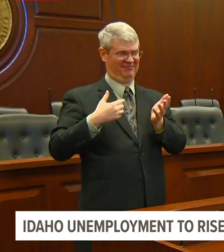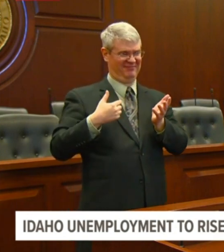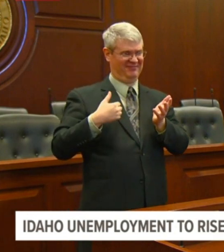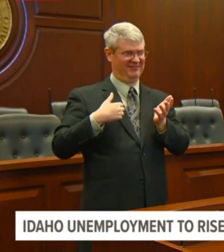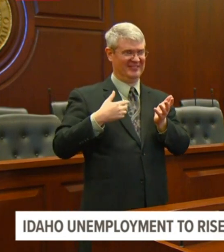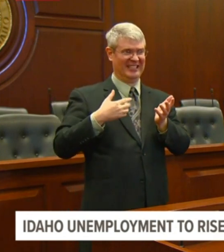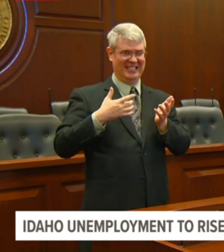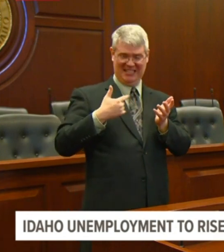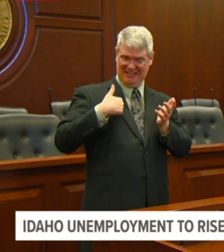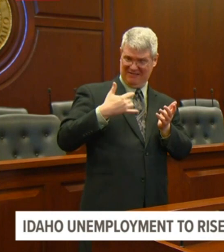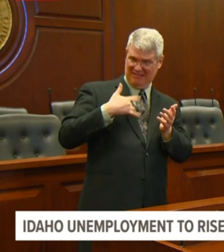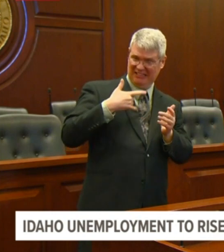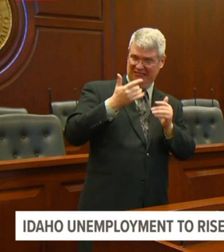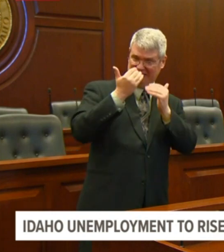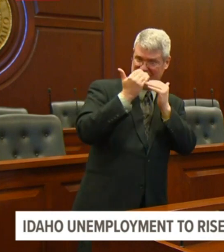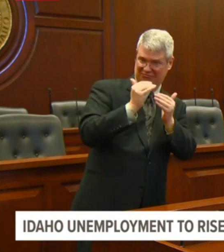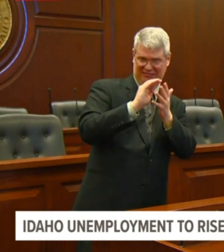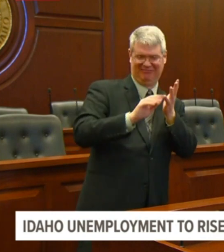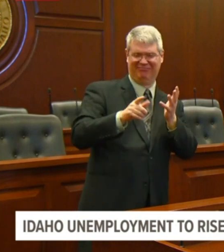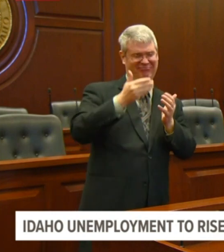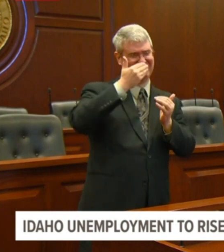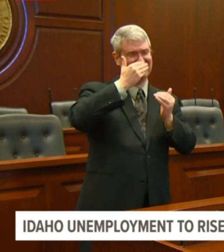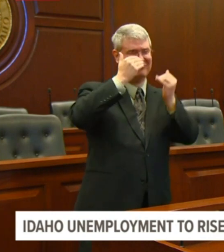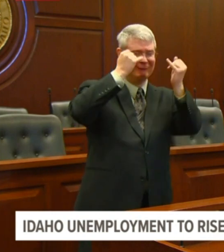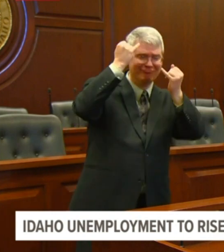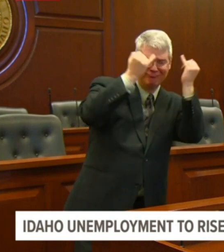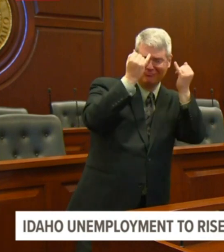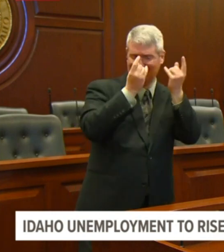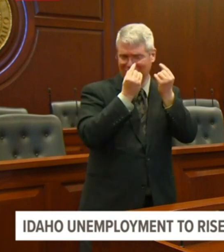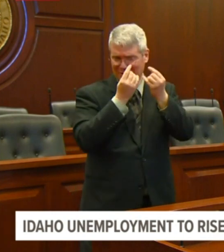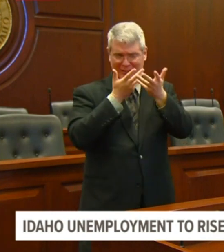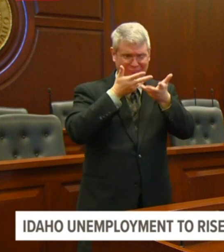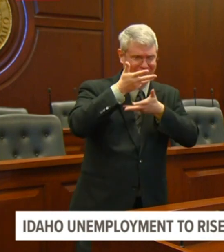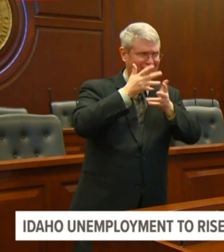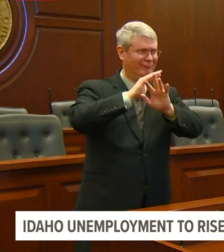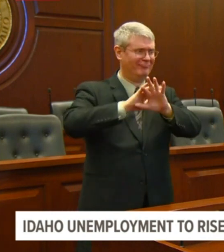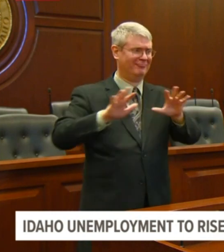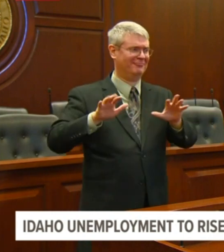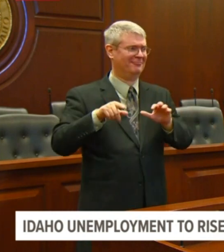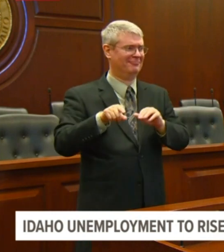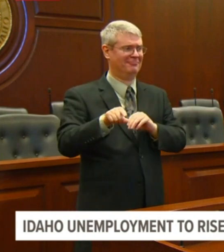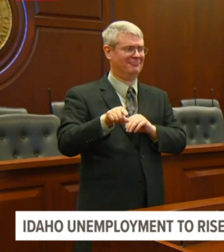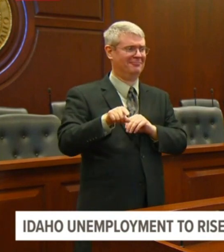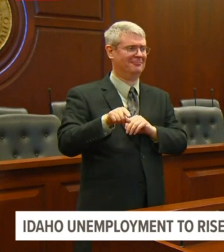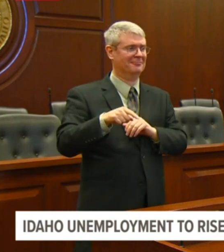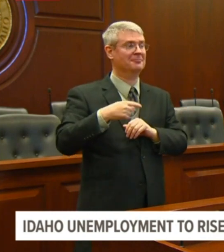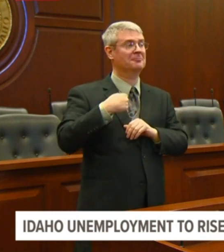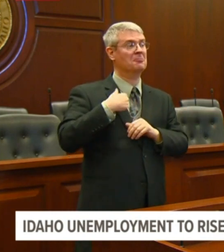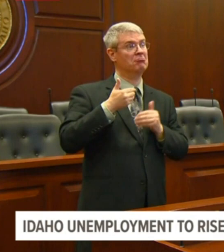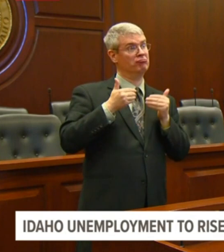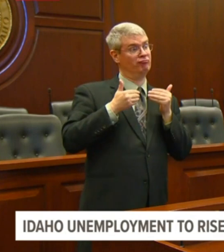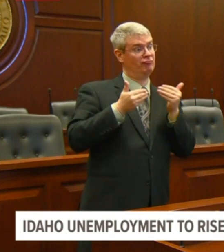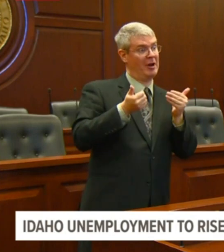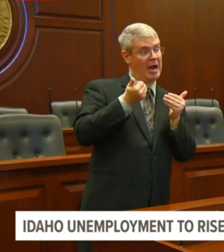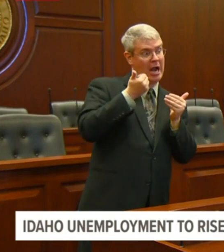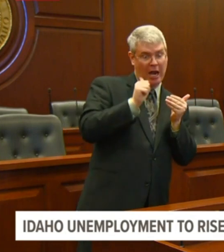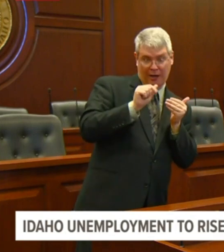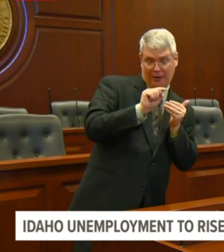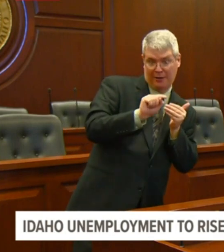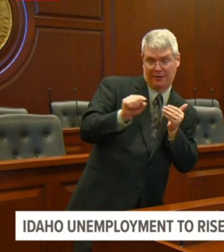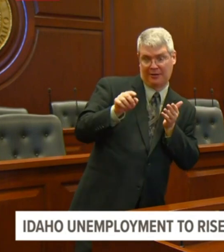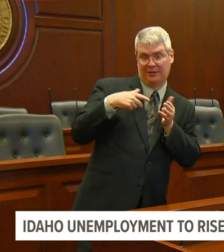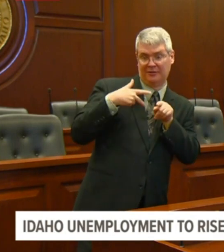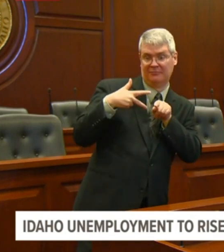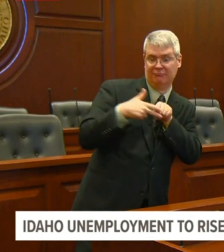uh, to do that. Our intent is not to cut services, but I've got other agencies where what they were doing before